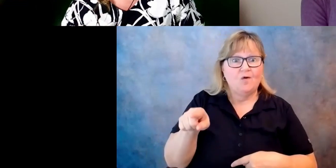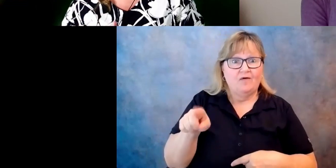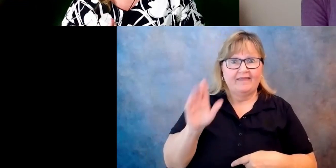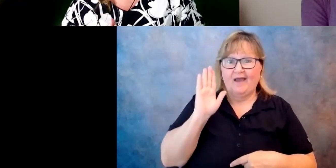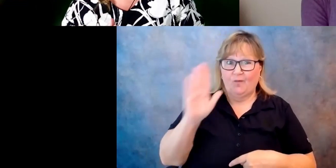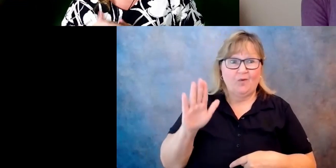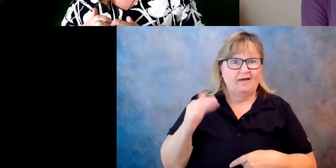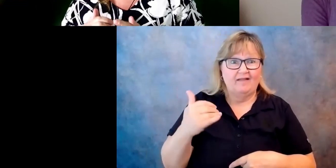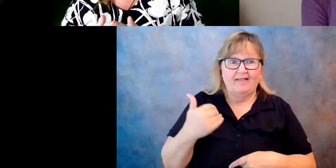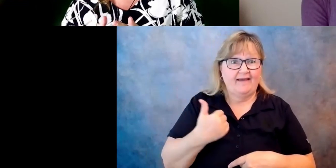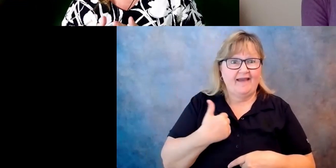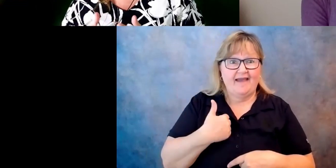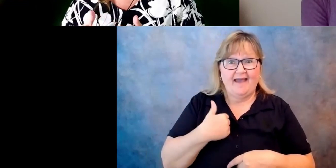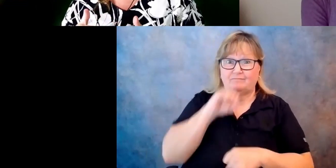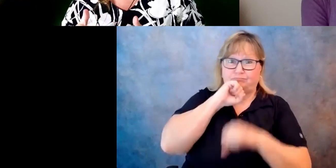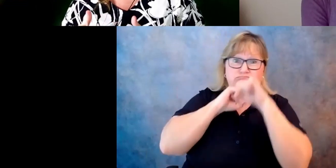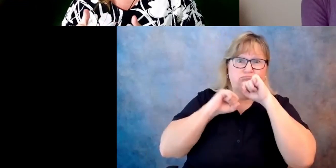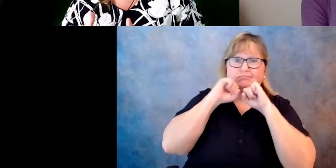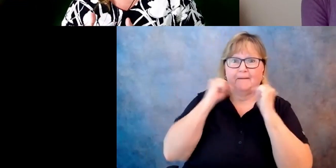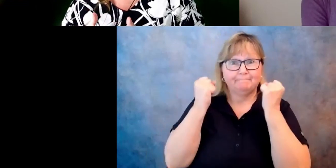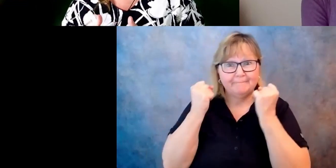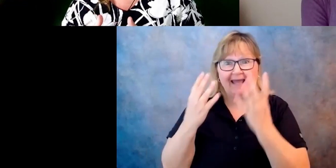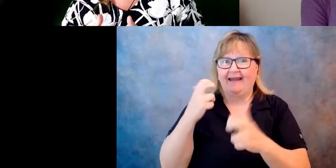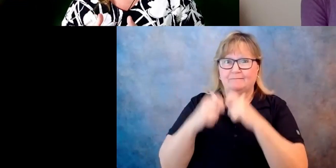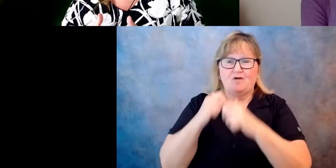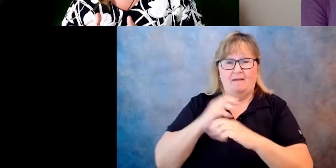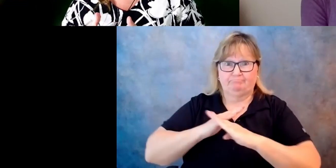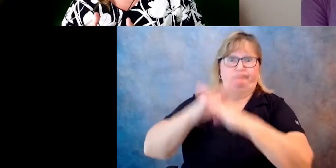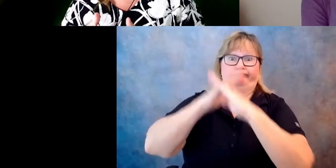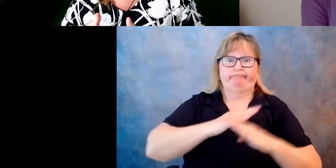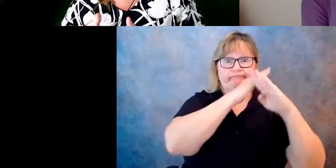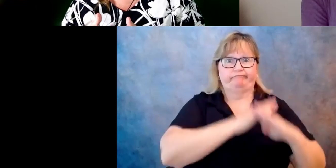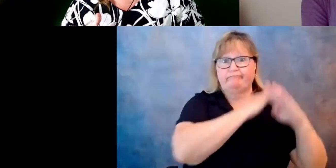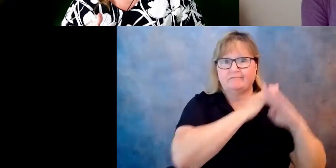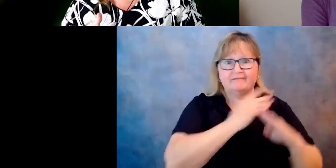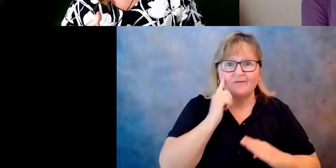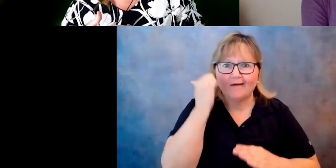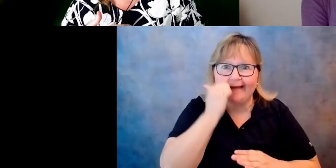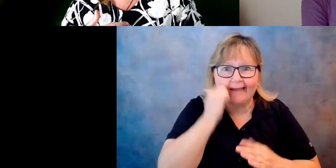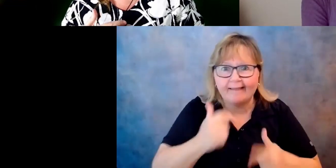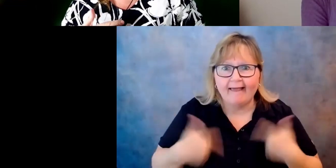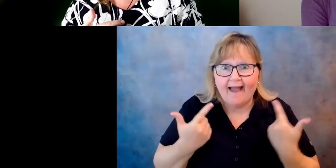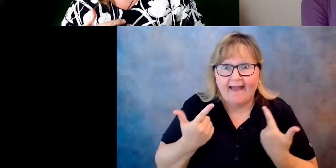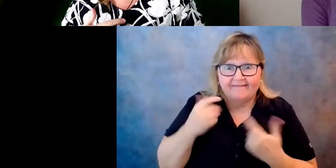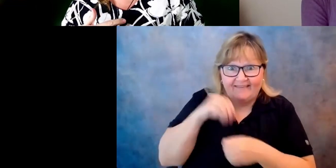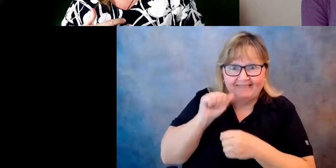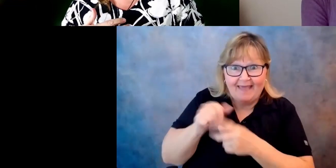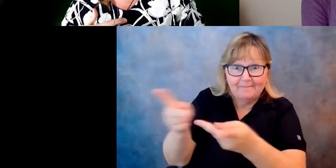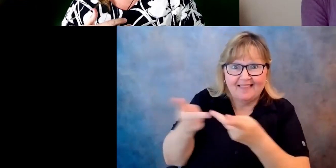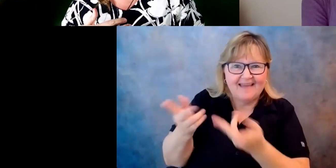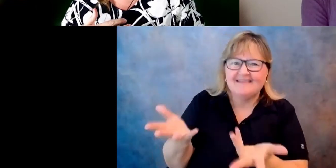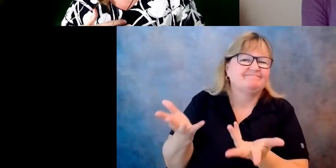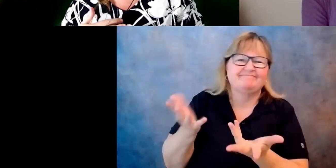to have multiple obstacles in just, you know, living their daily life in that location, then we're going to